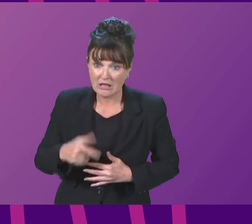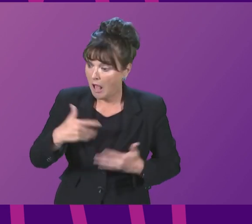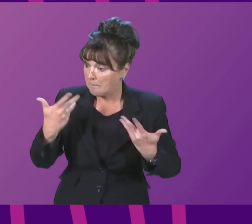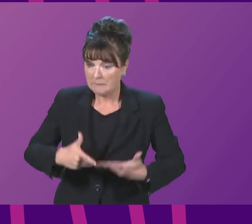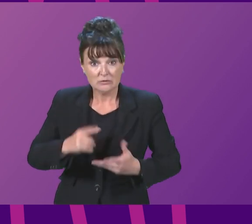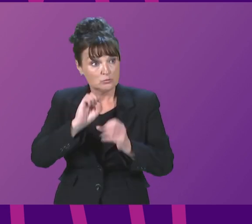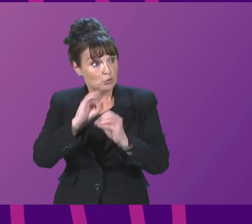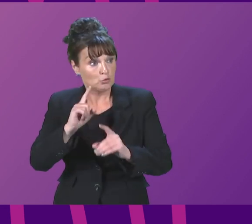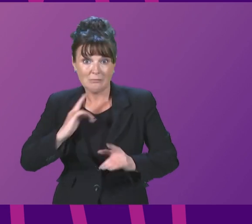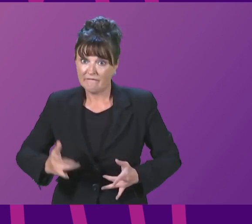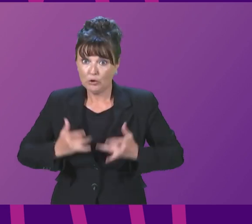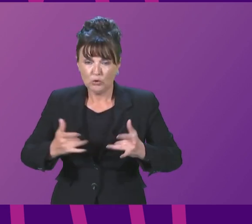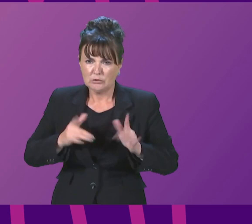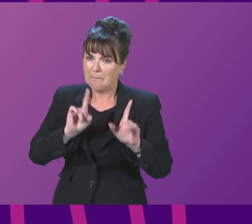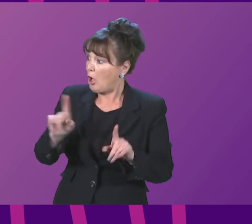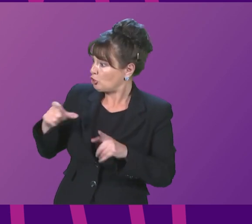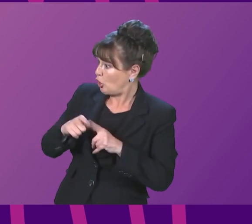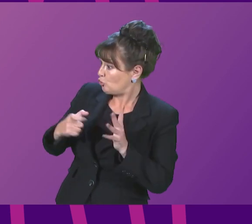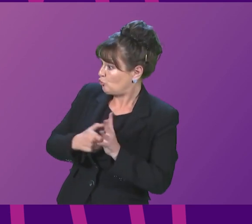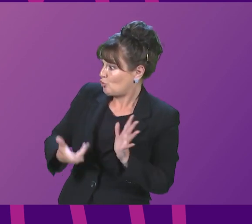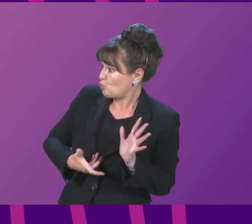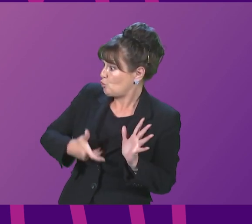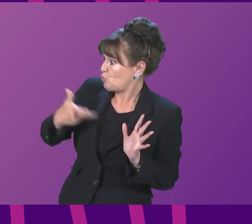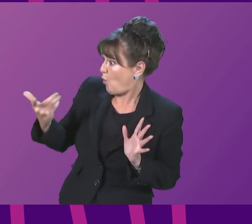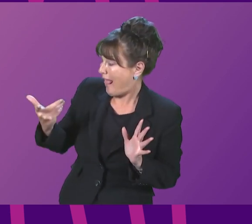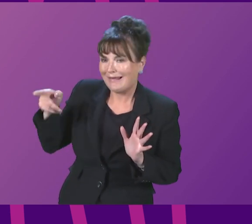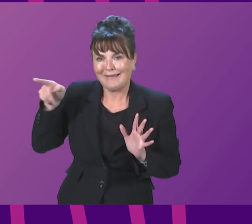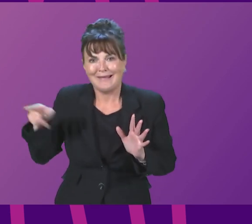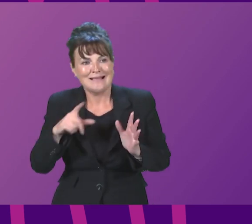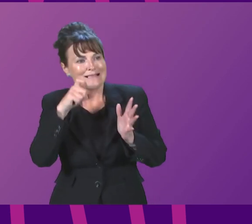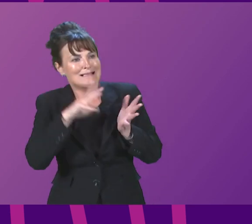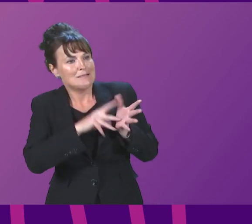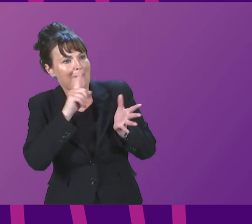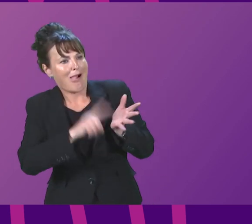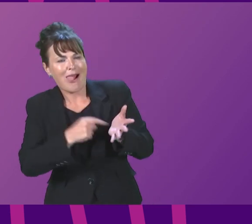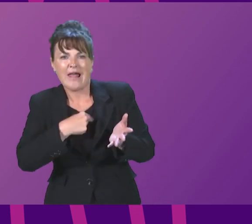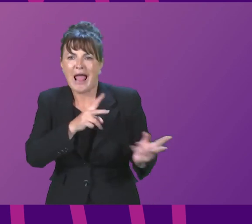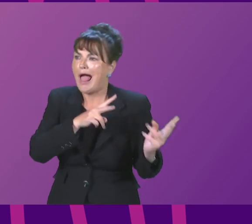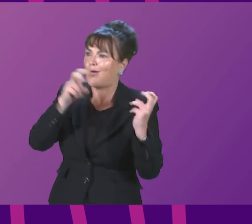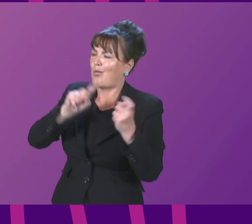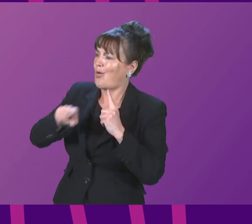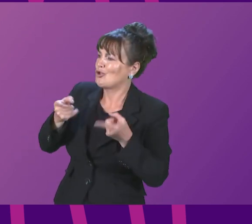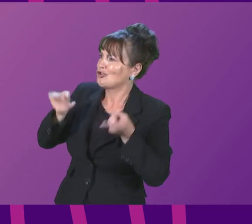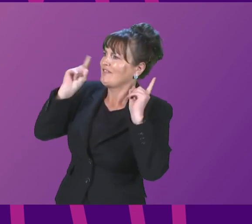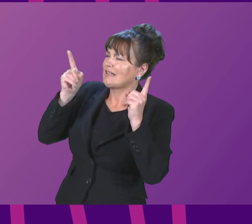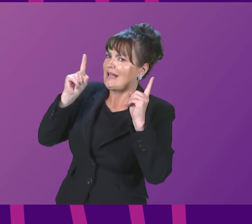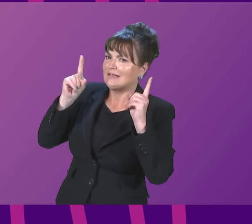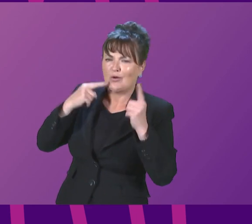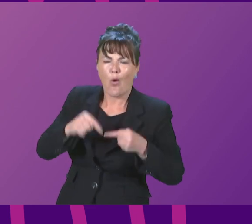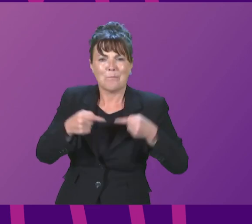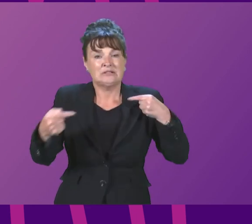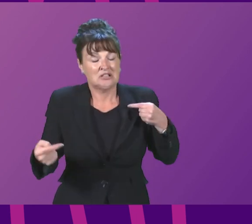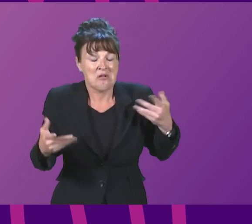on this. But Douglas Ross doesn't like it when he quotes Seemal, and I quote the chief executive, saying the exact opposite. So perhaps he should